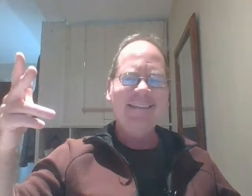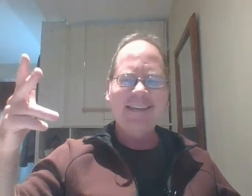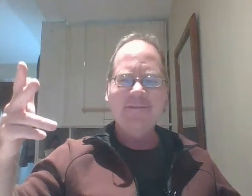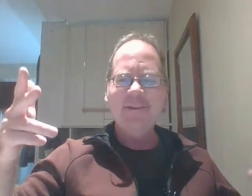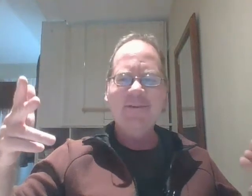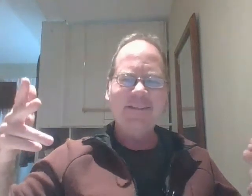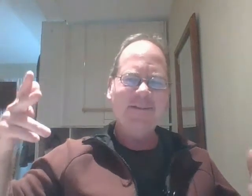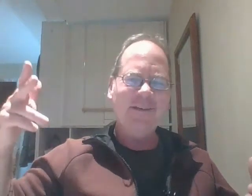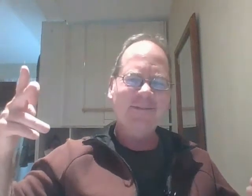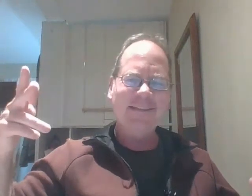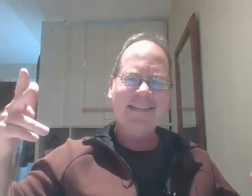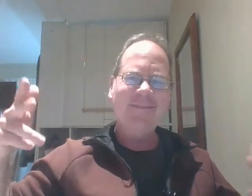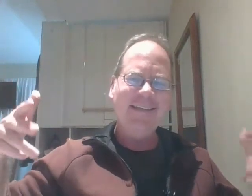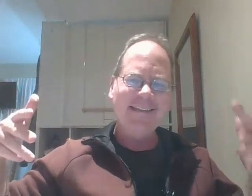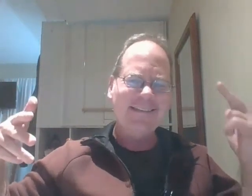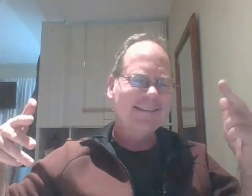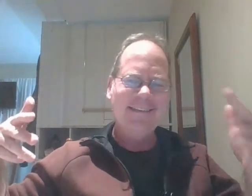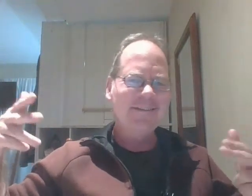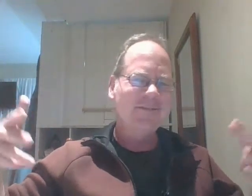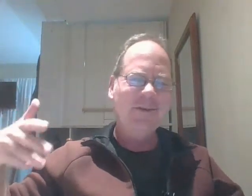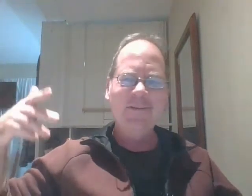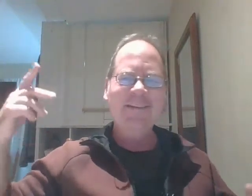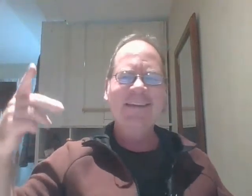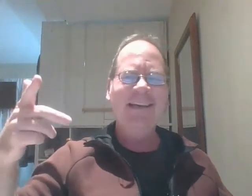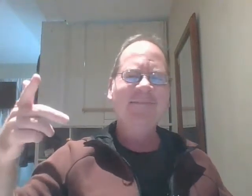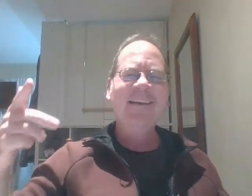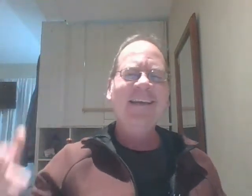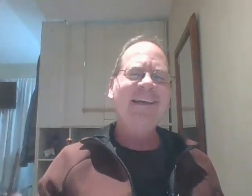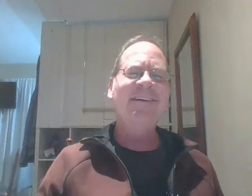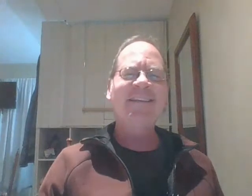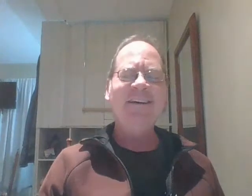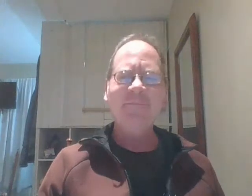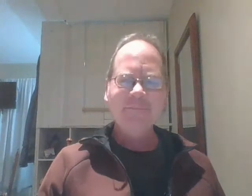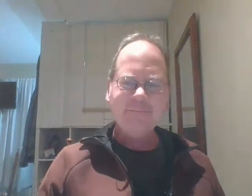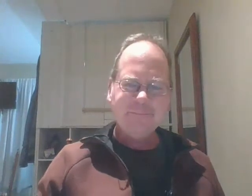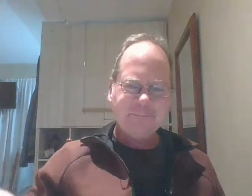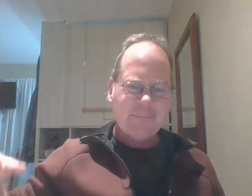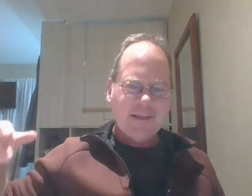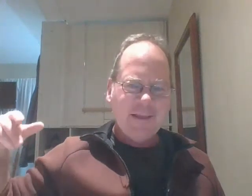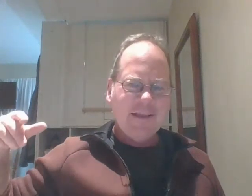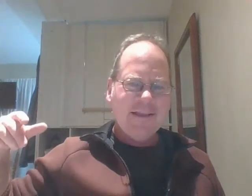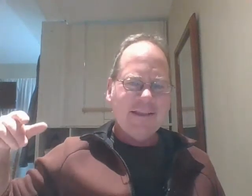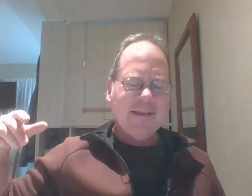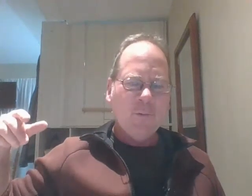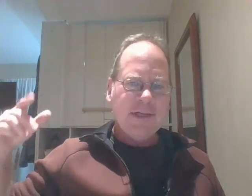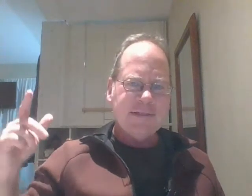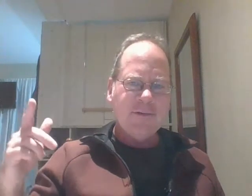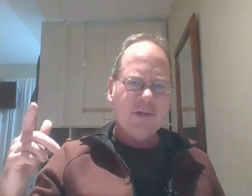kind of funny watching her watch wrestling but that's another story for another time anyways um what he said was